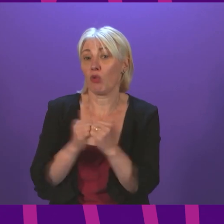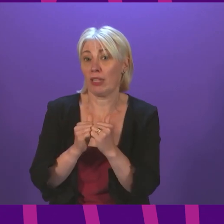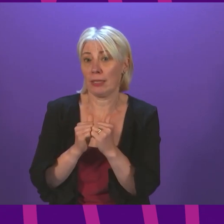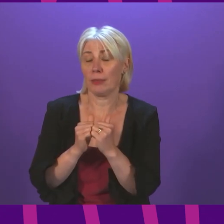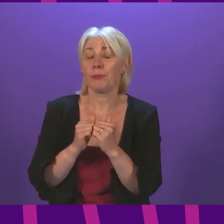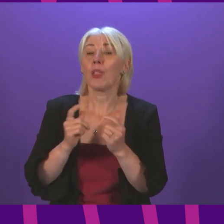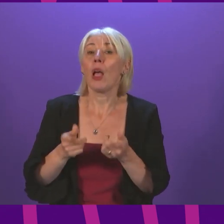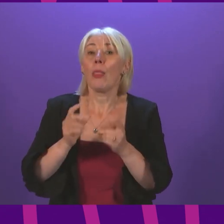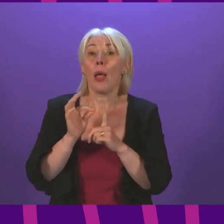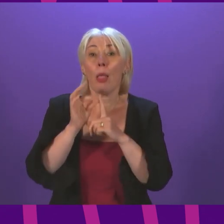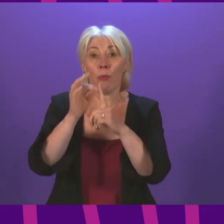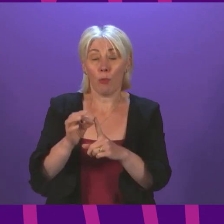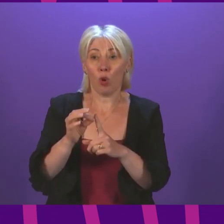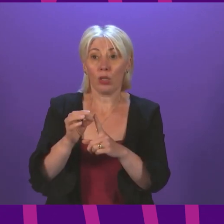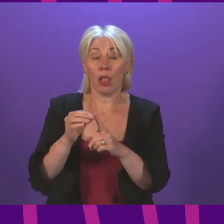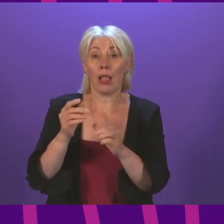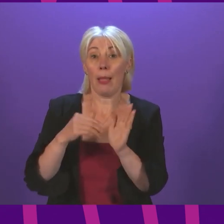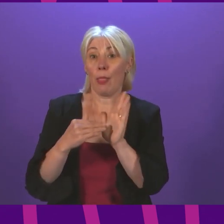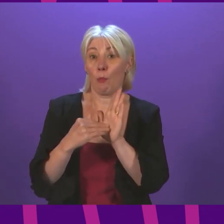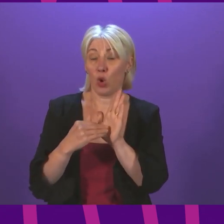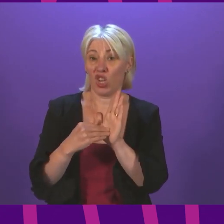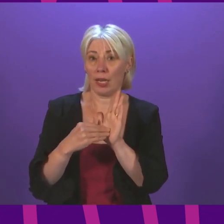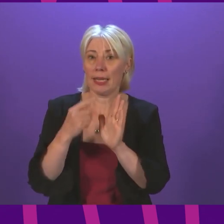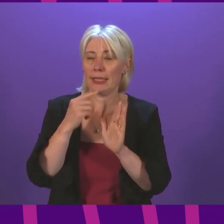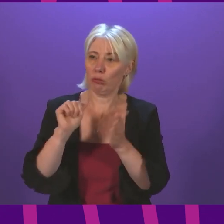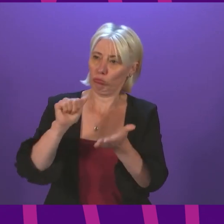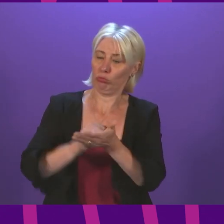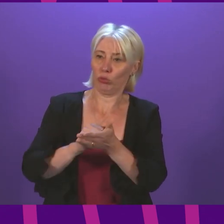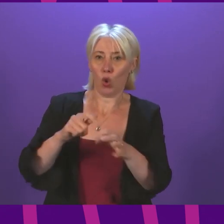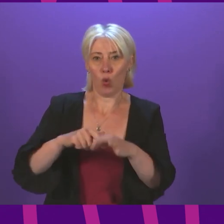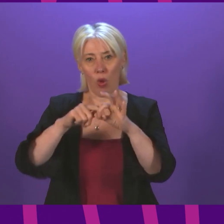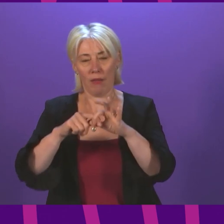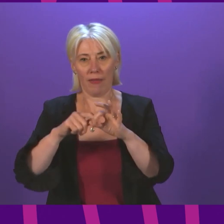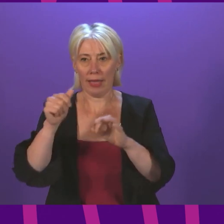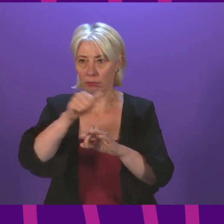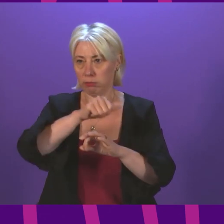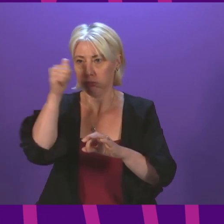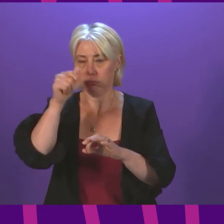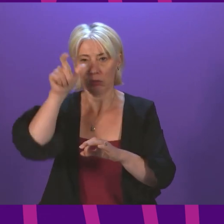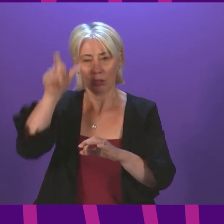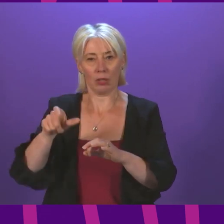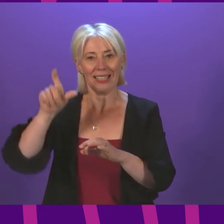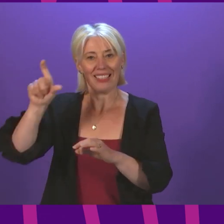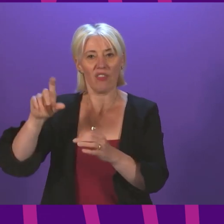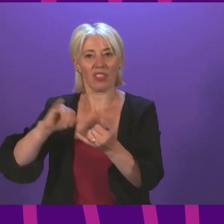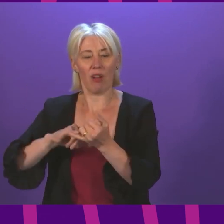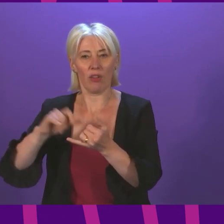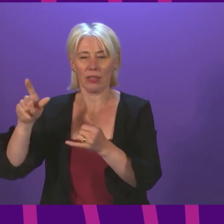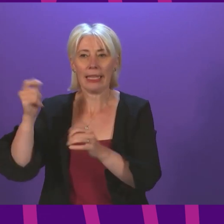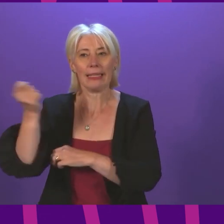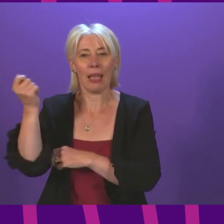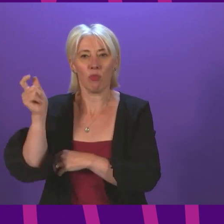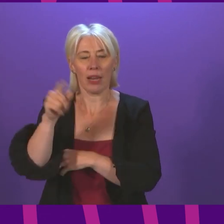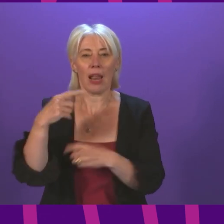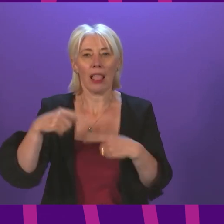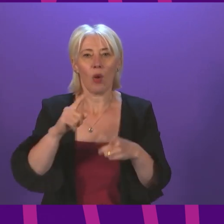is being proposed for approval in the motion is of a suitably qualified and experienced civil servant to this post on a temporary basis, allowing